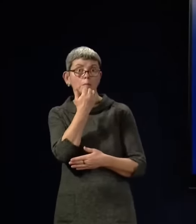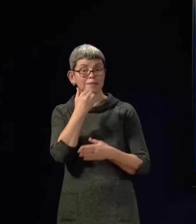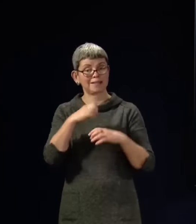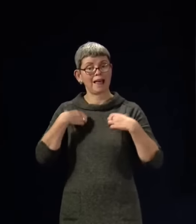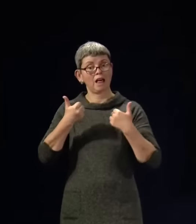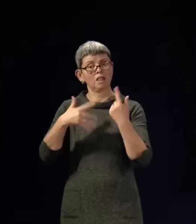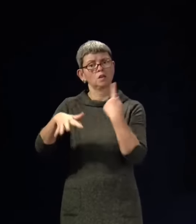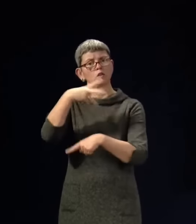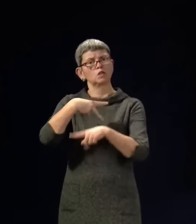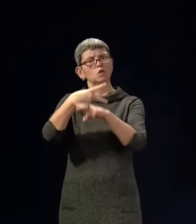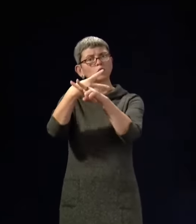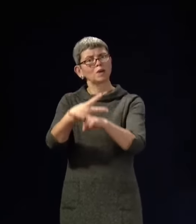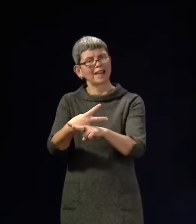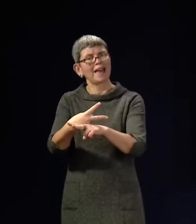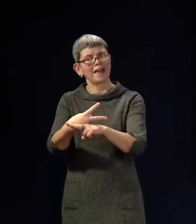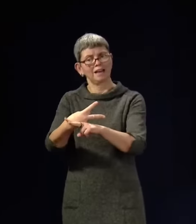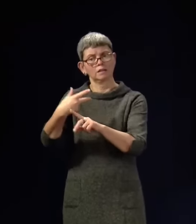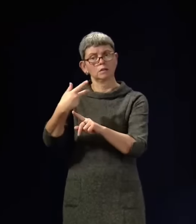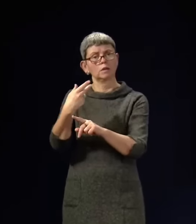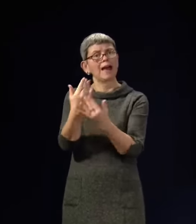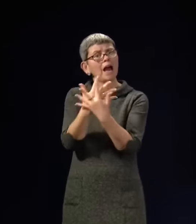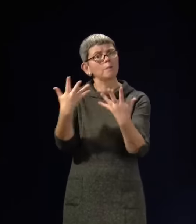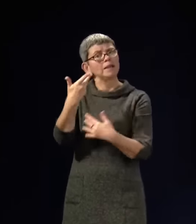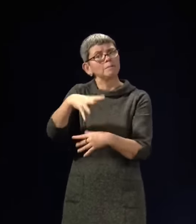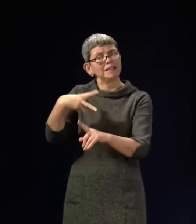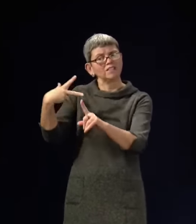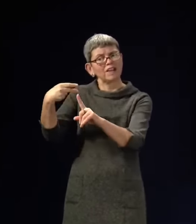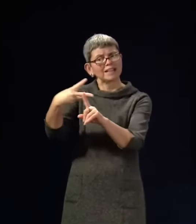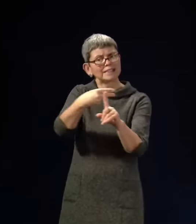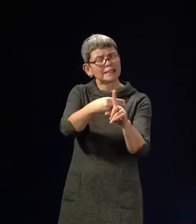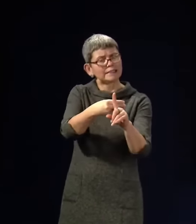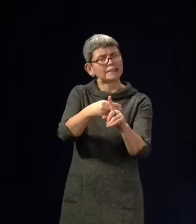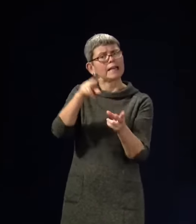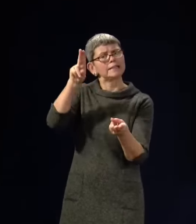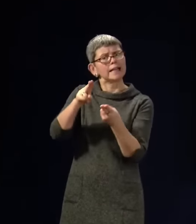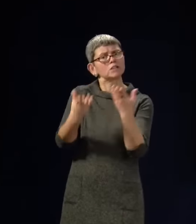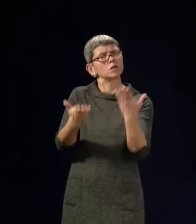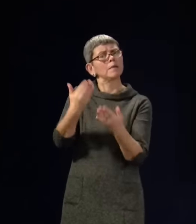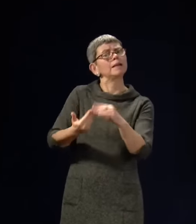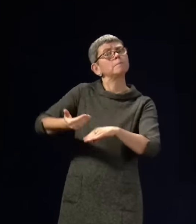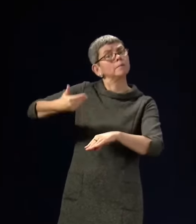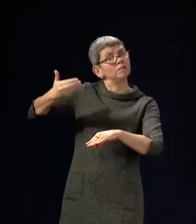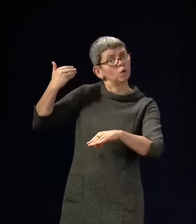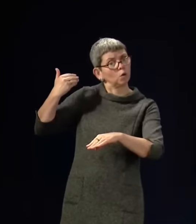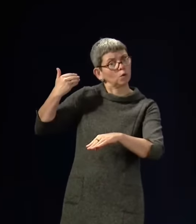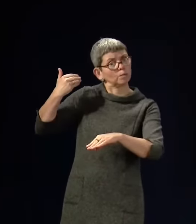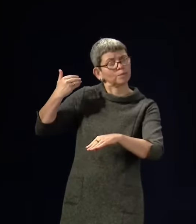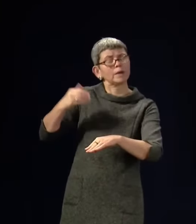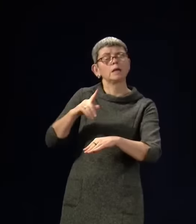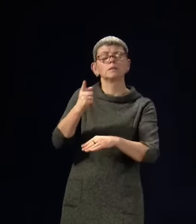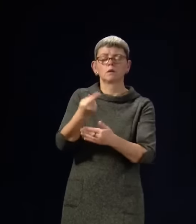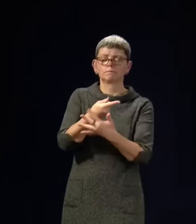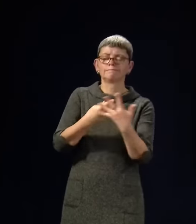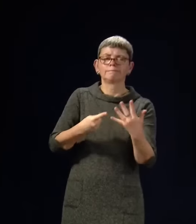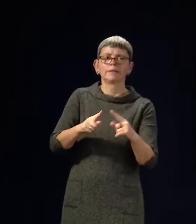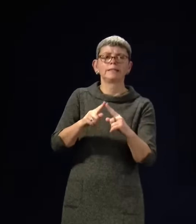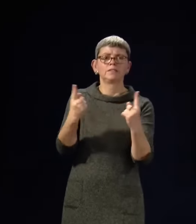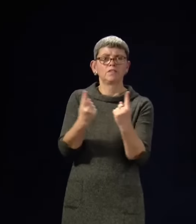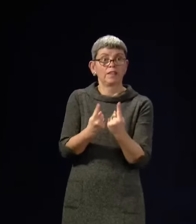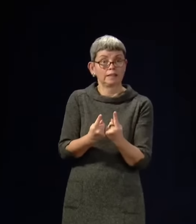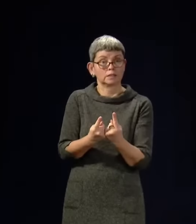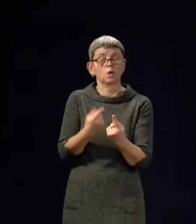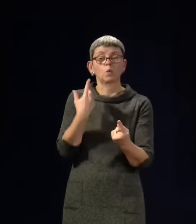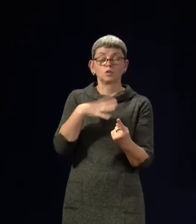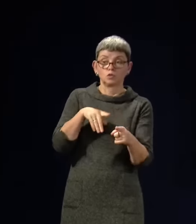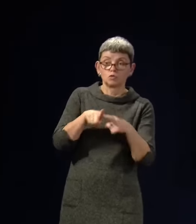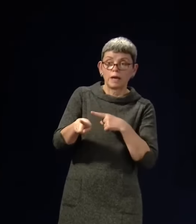workers' uptake is lower than we'd want it to be, and lower than previous iterations of the programme. So we've done a number of things. One is trying to make